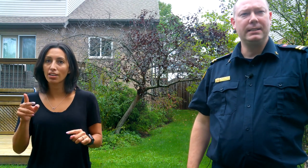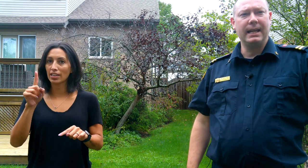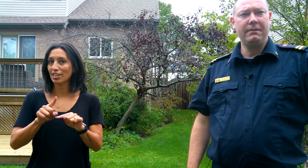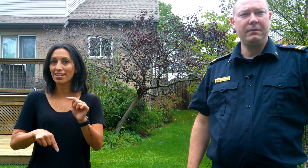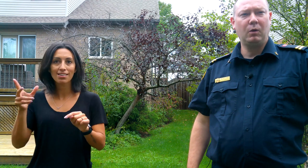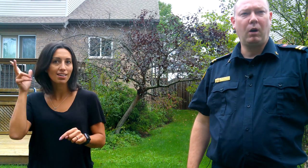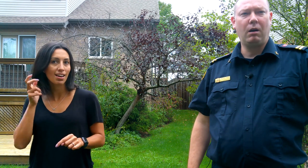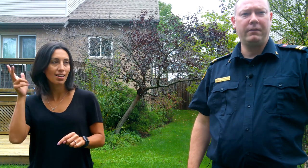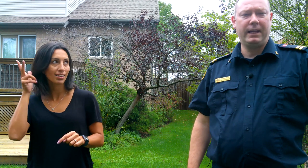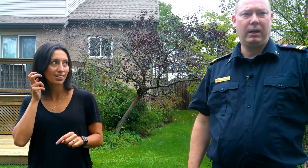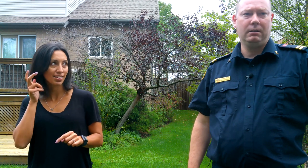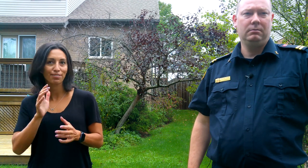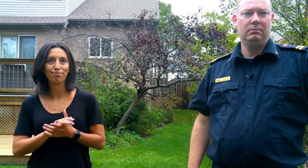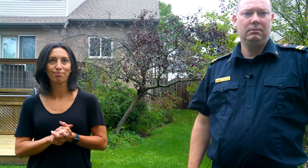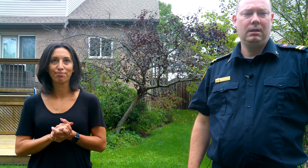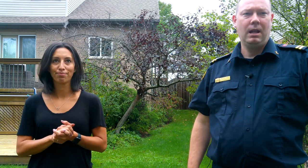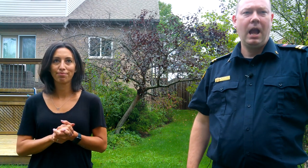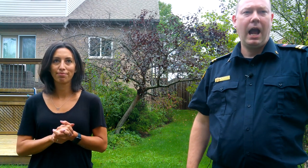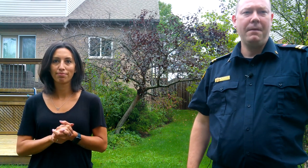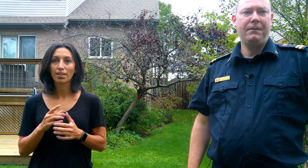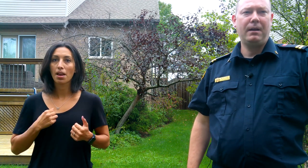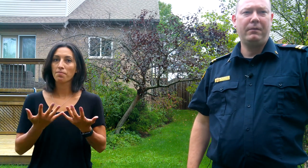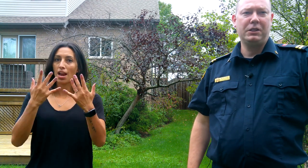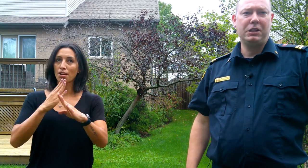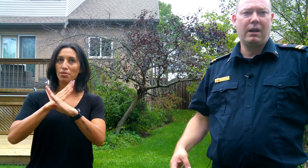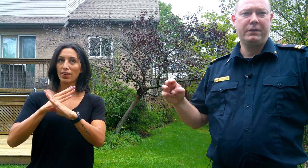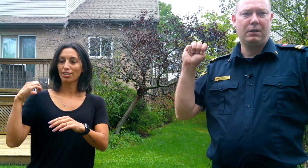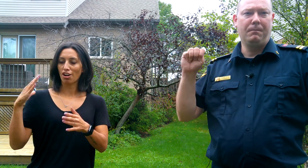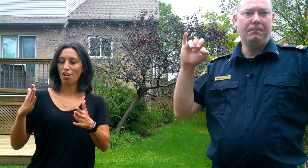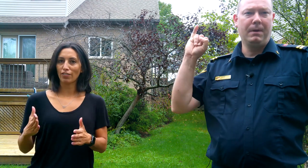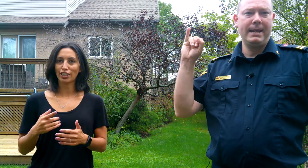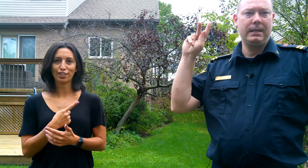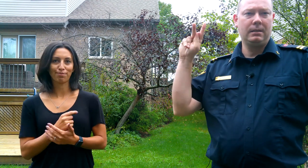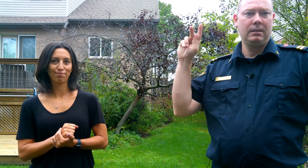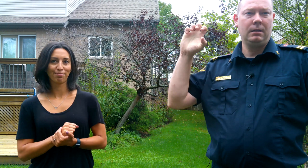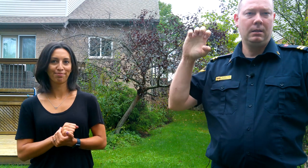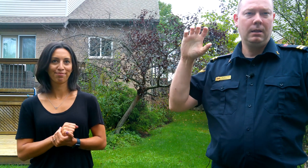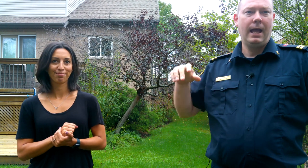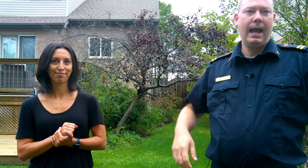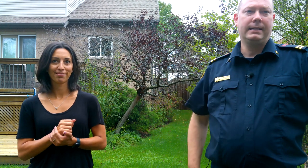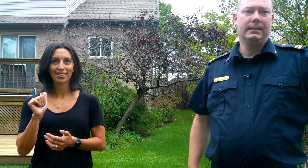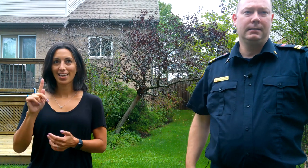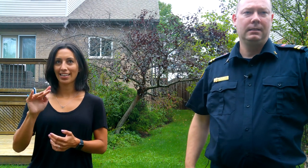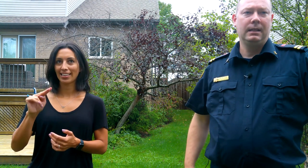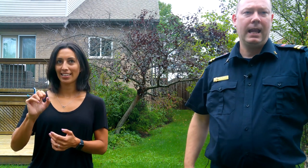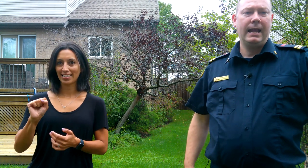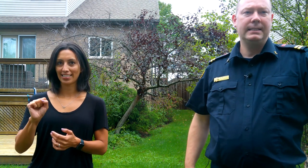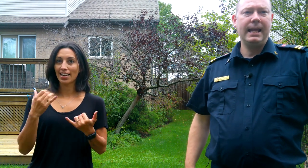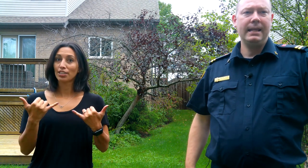is deaf or hard of hearing I'm fire prevention officer Mike Atkins and today